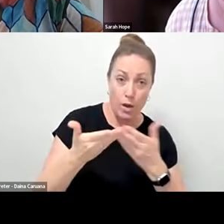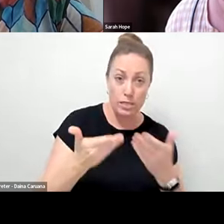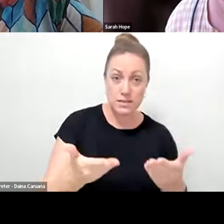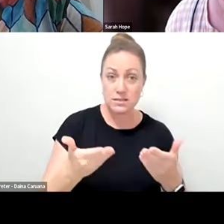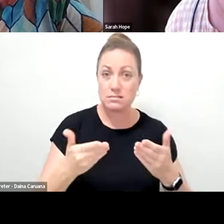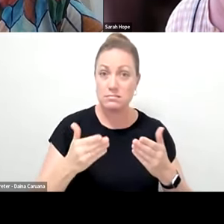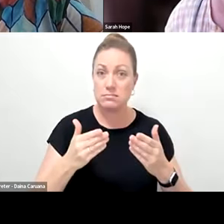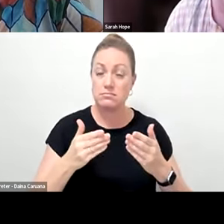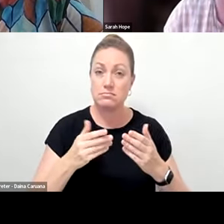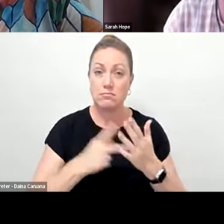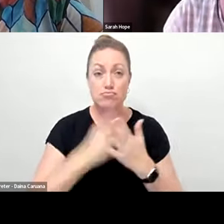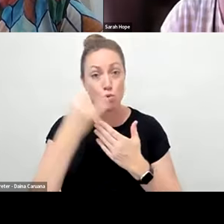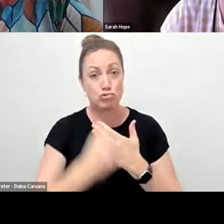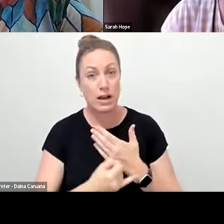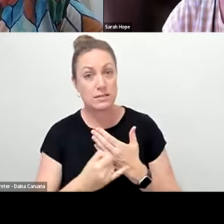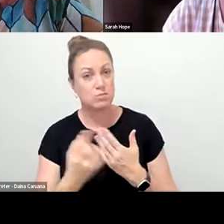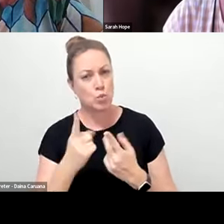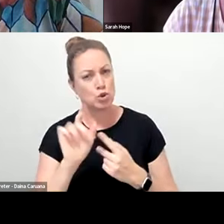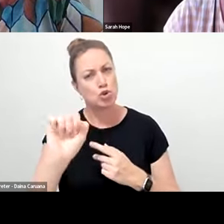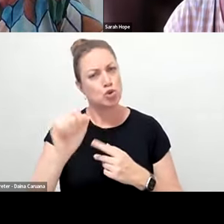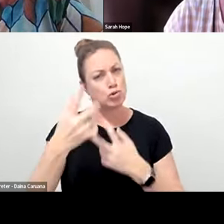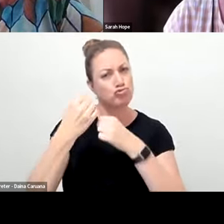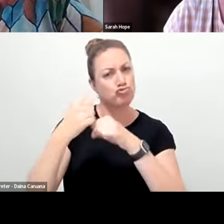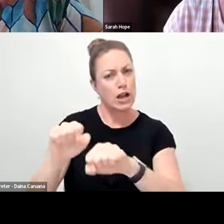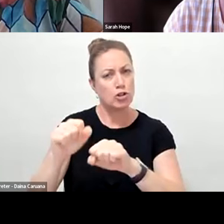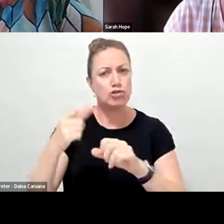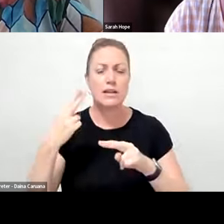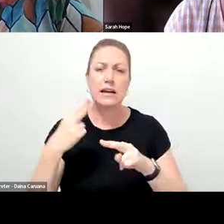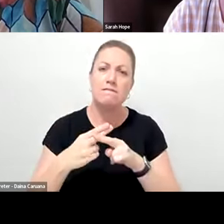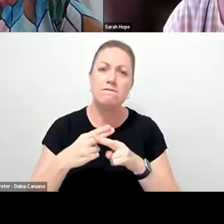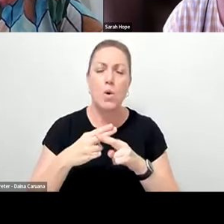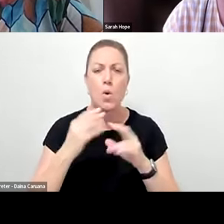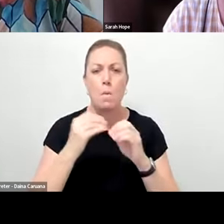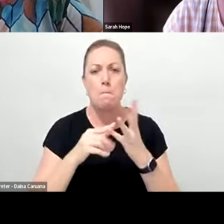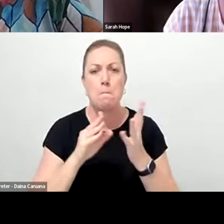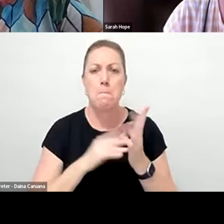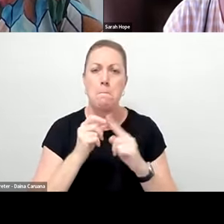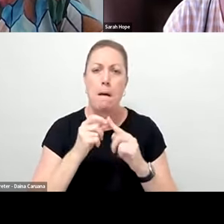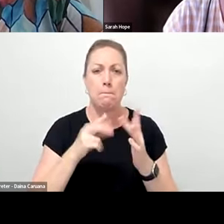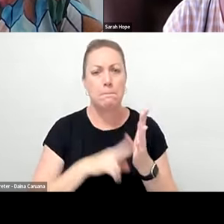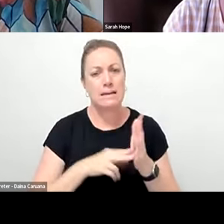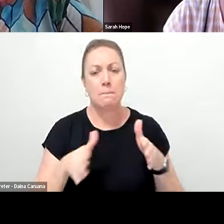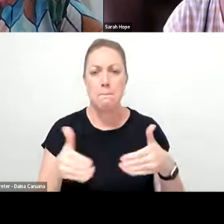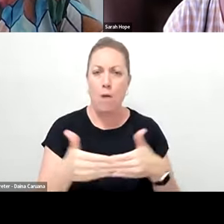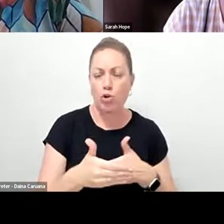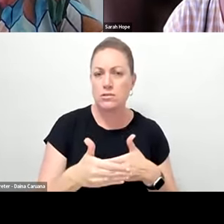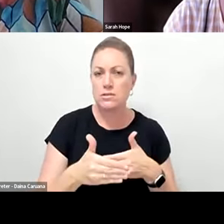What's this, what's your strategy to get that engagement with the bump in box rather than a touring performance?